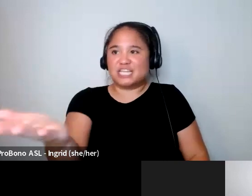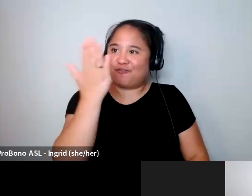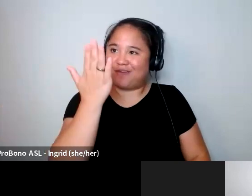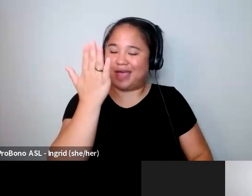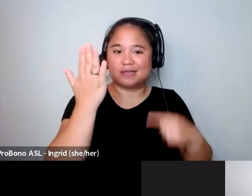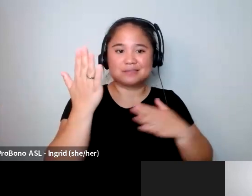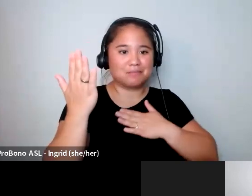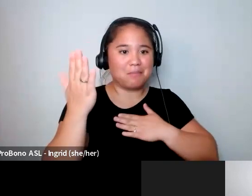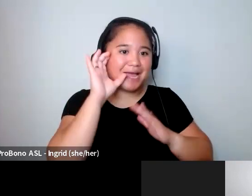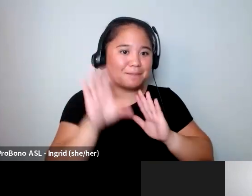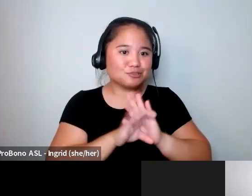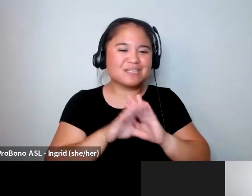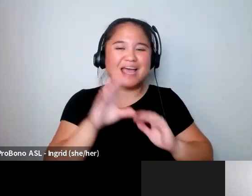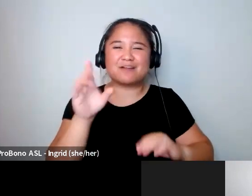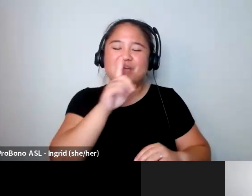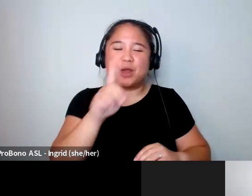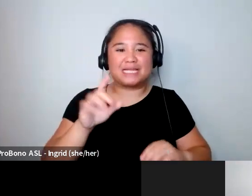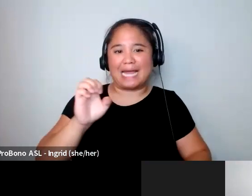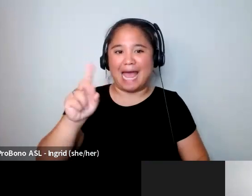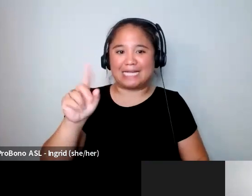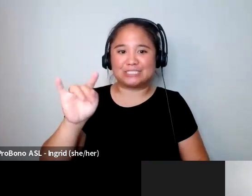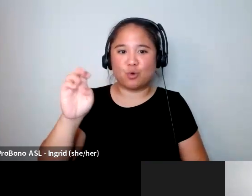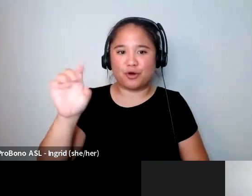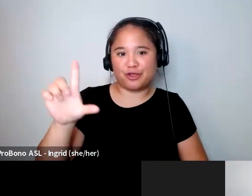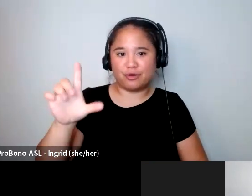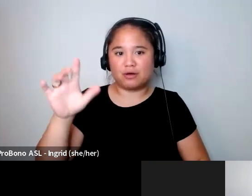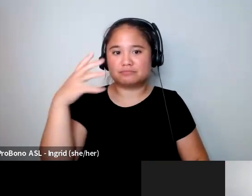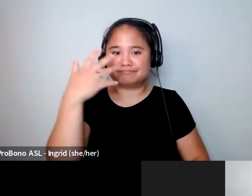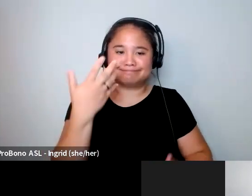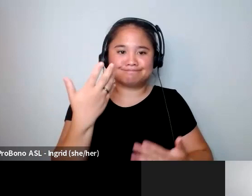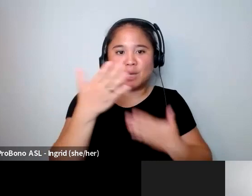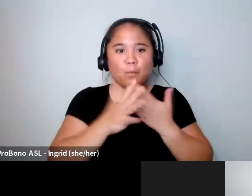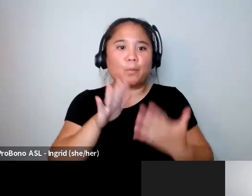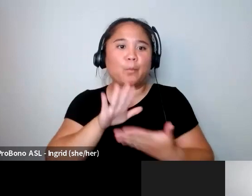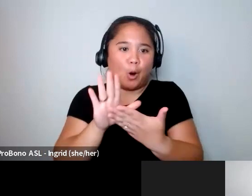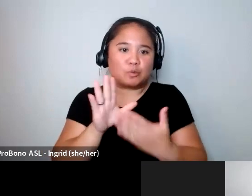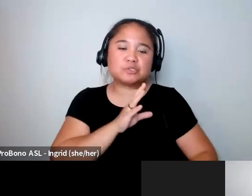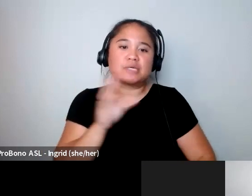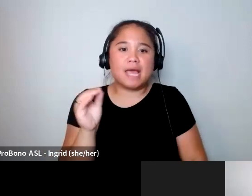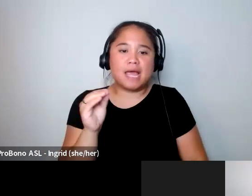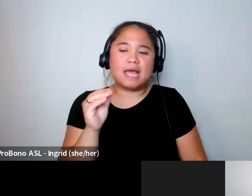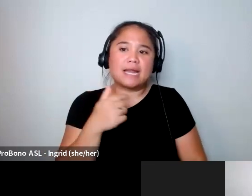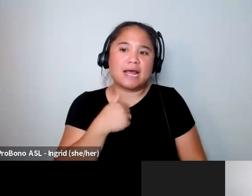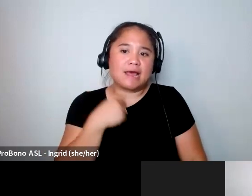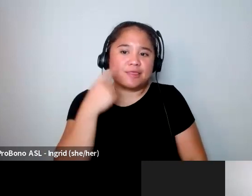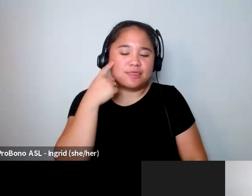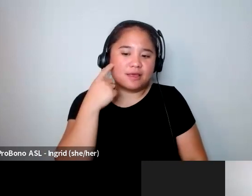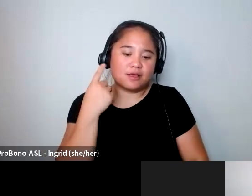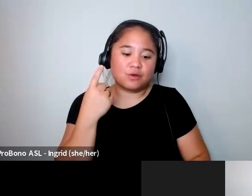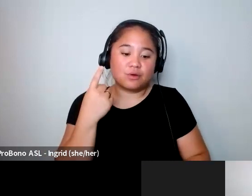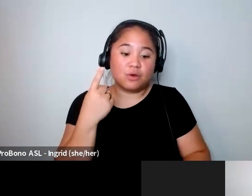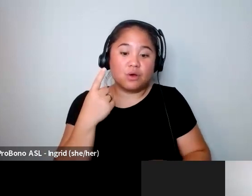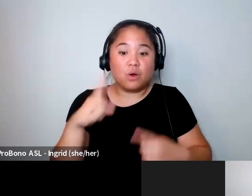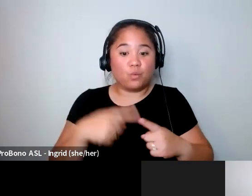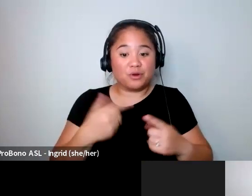very editorial um and you know i think that creating images